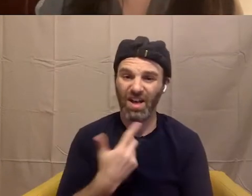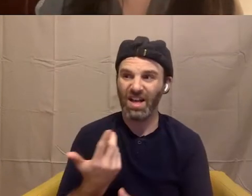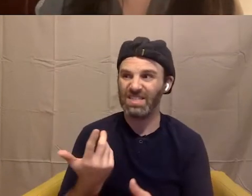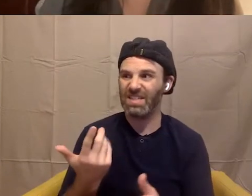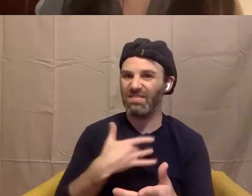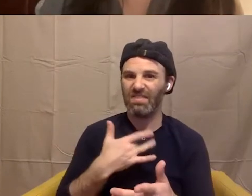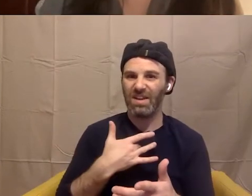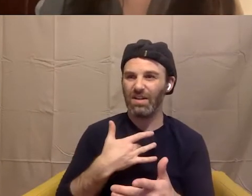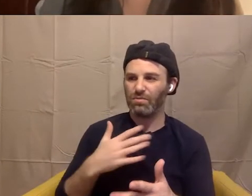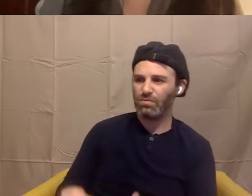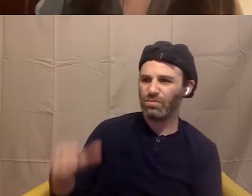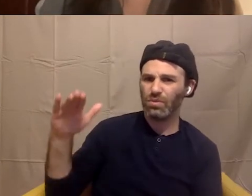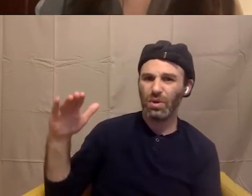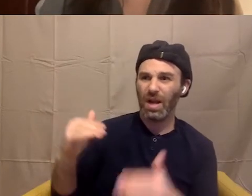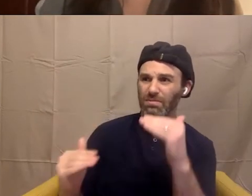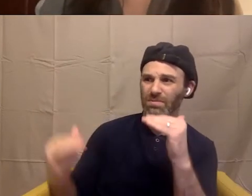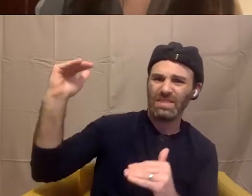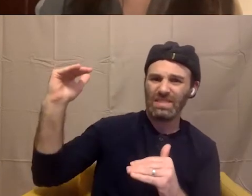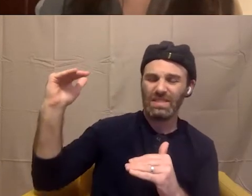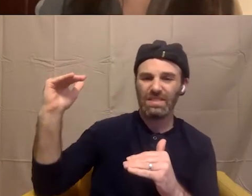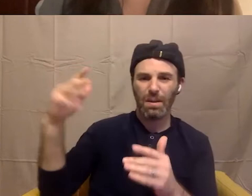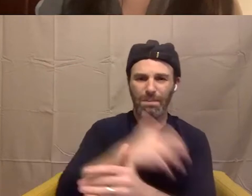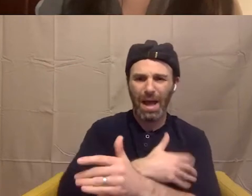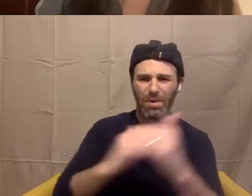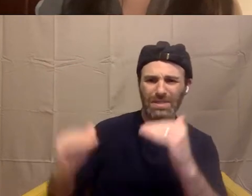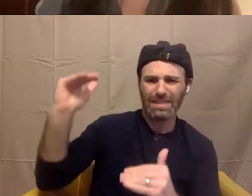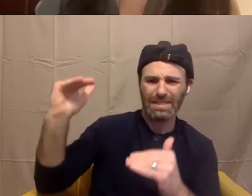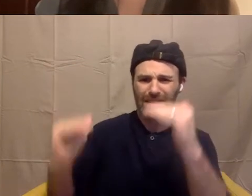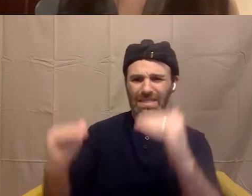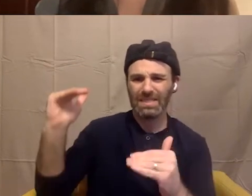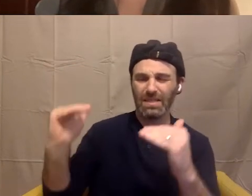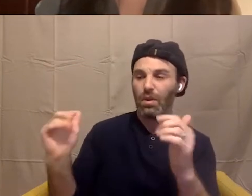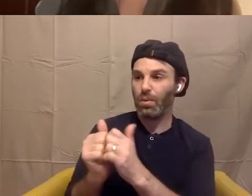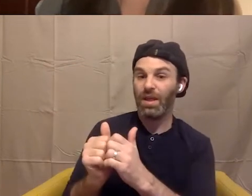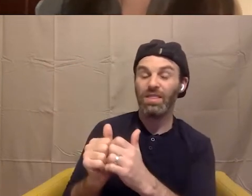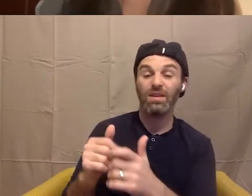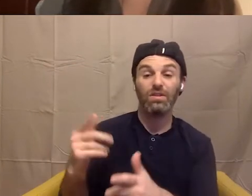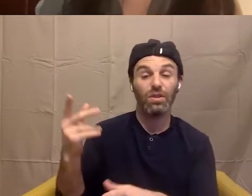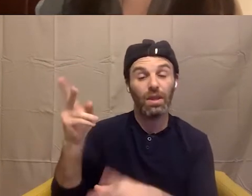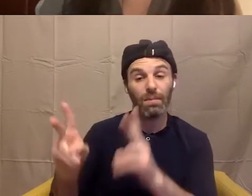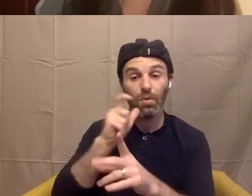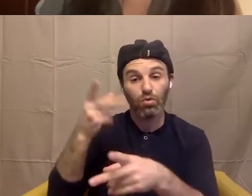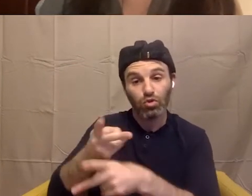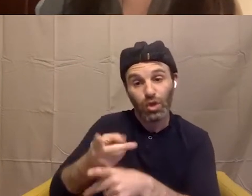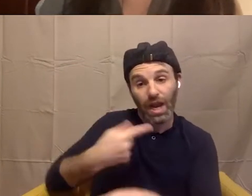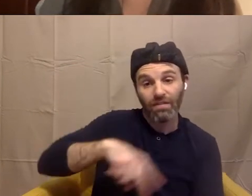dynamics modeled for us between potentially our primary caregivers when we were younger and seeing parenting as